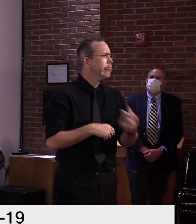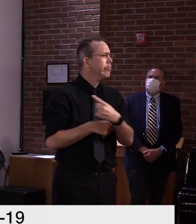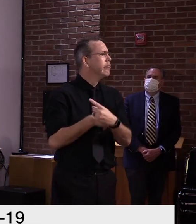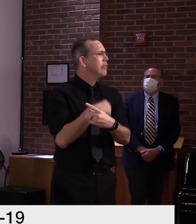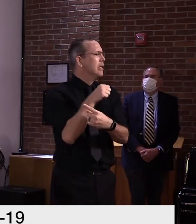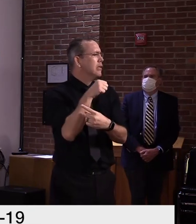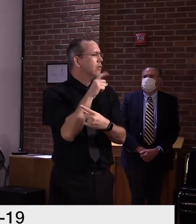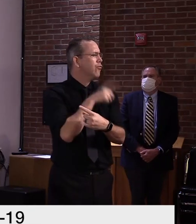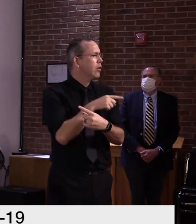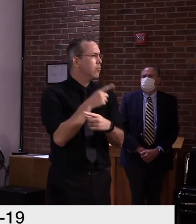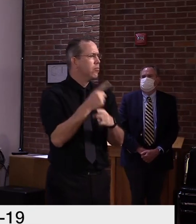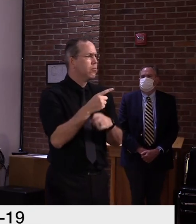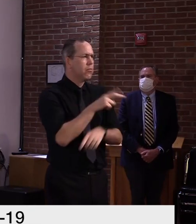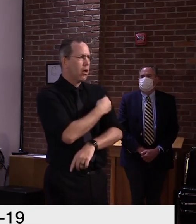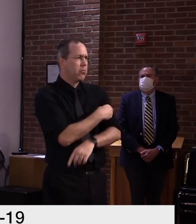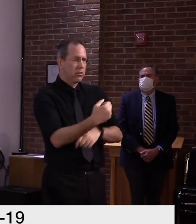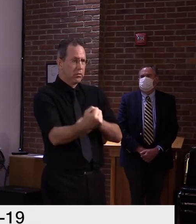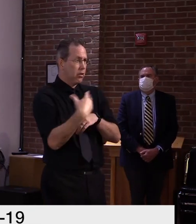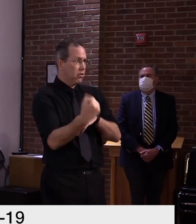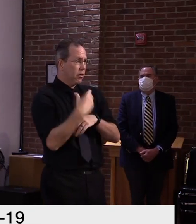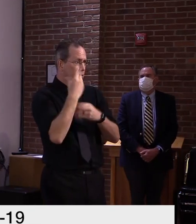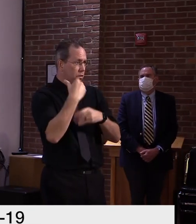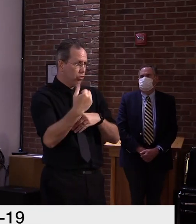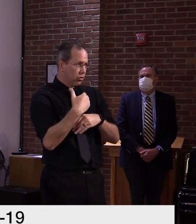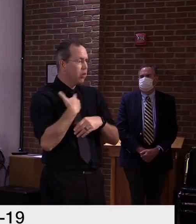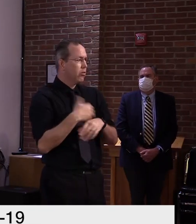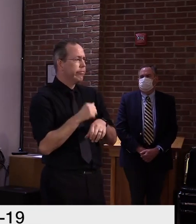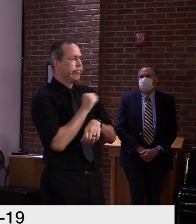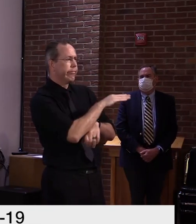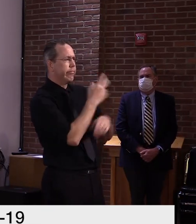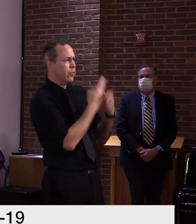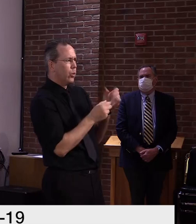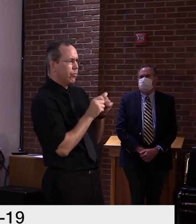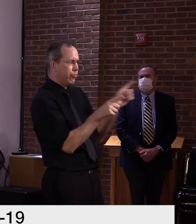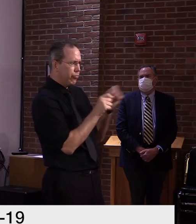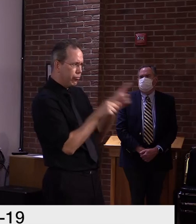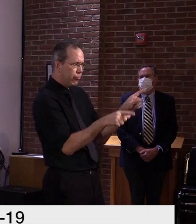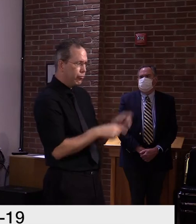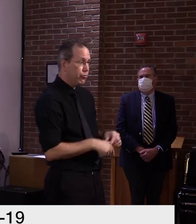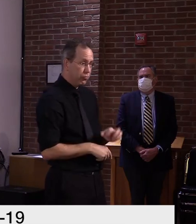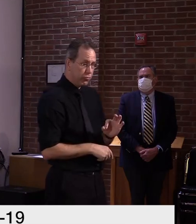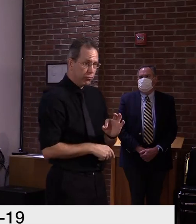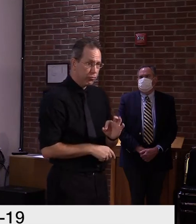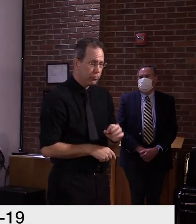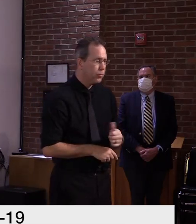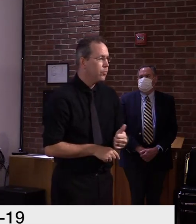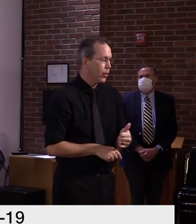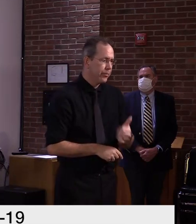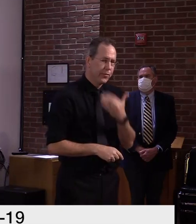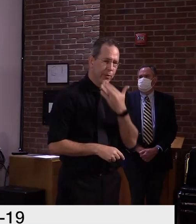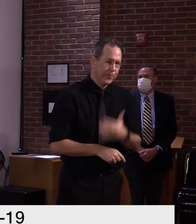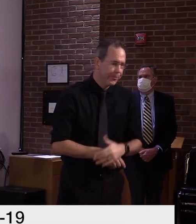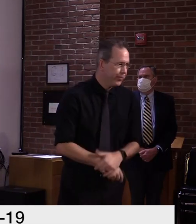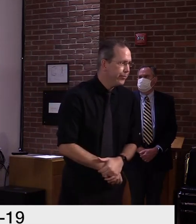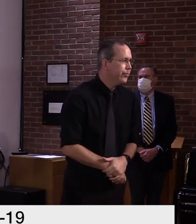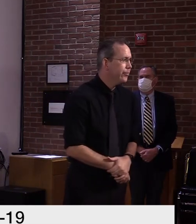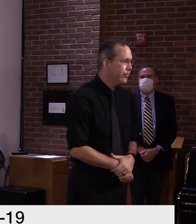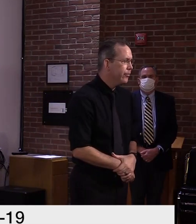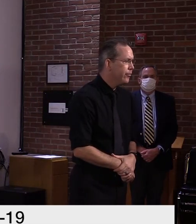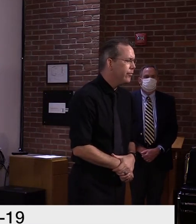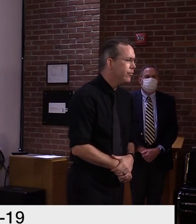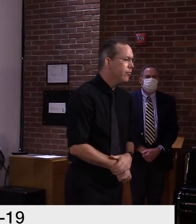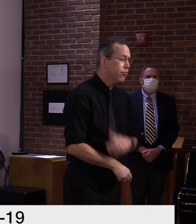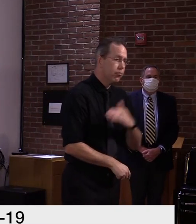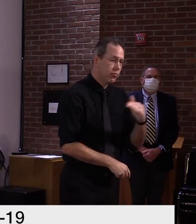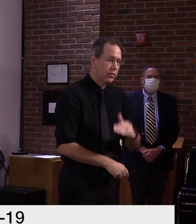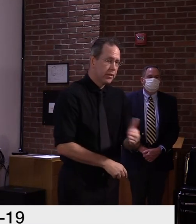he's confirmed, we do get it directly as well. Okay, that's exactly what I wanted to know. Thank you very much. Sean,